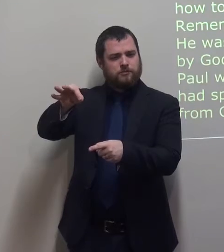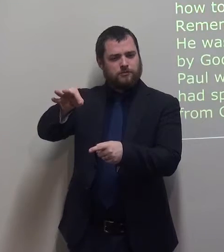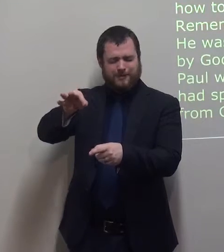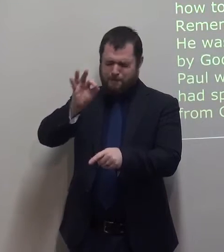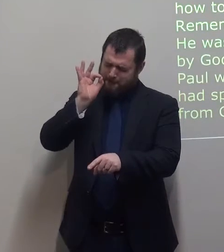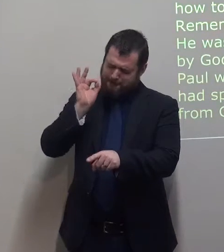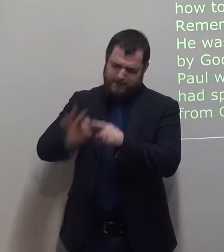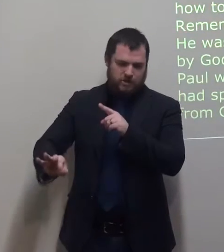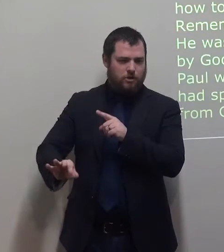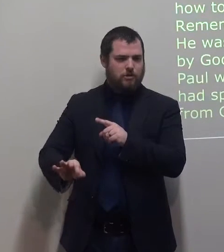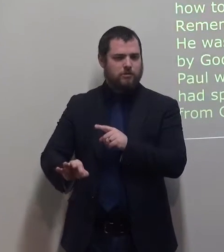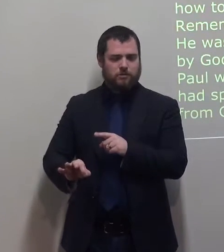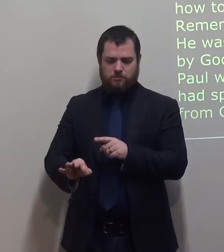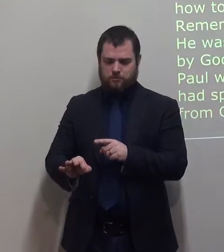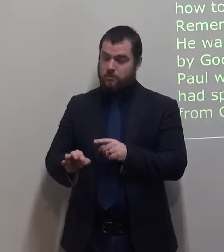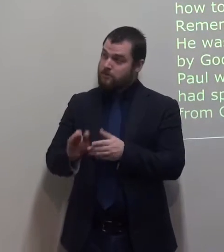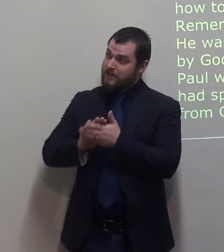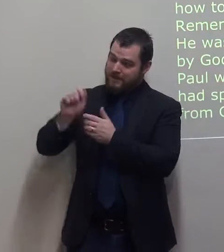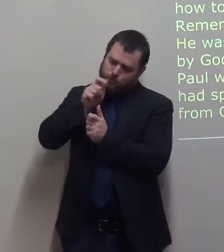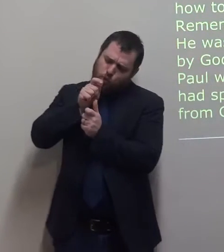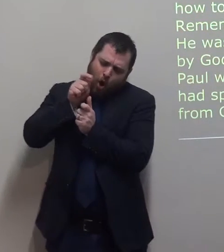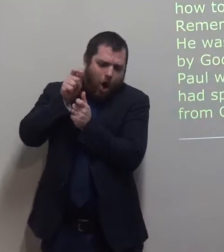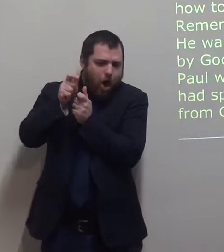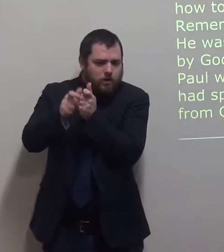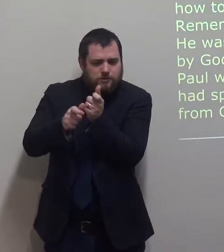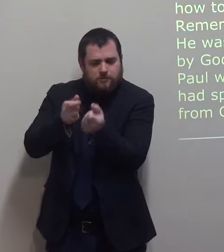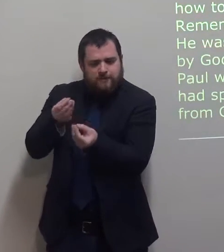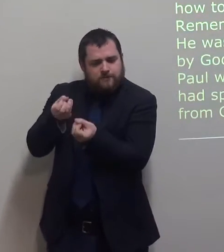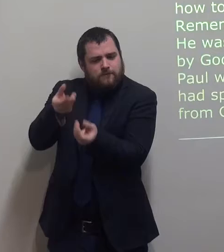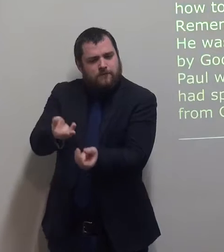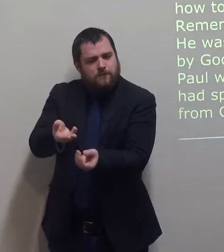but gave four words and four wrote parts of the Bible